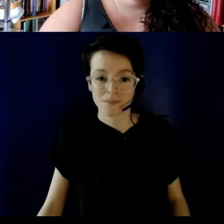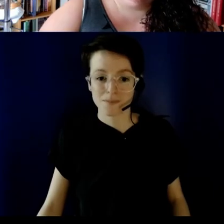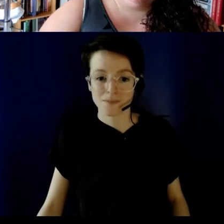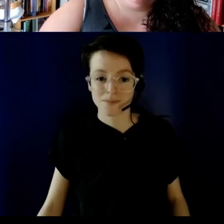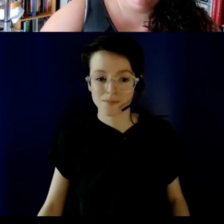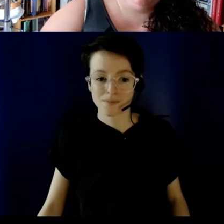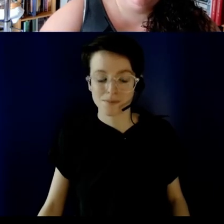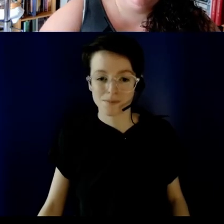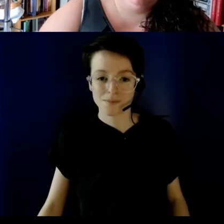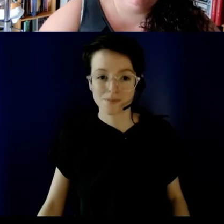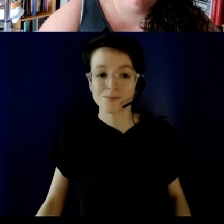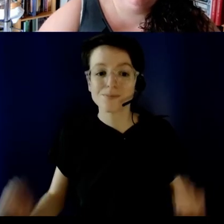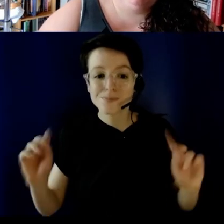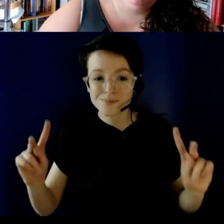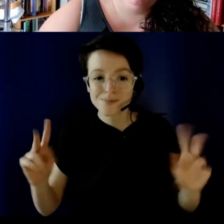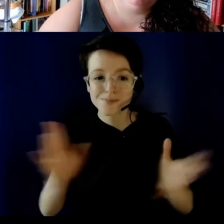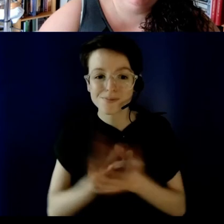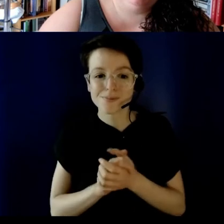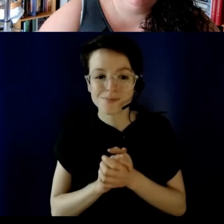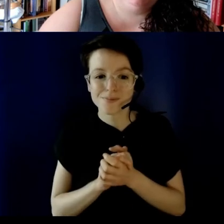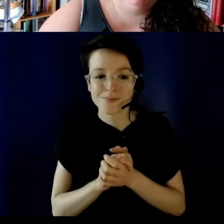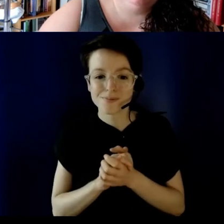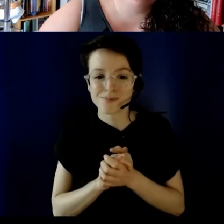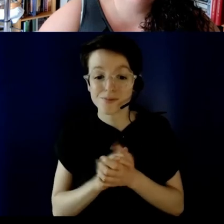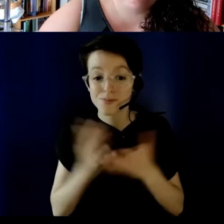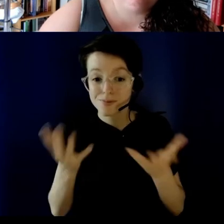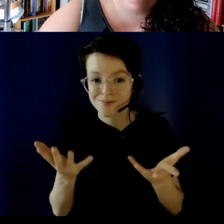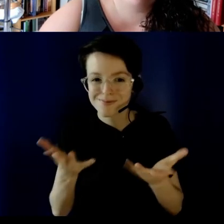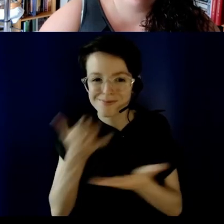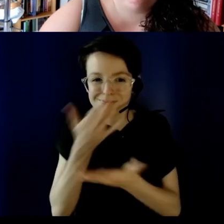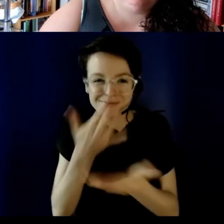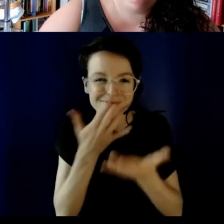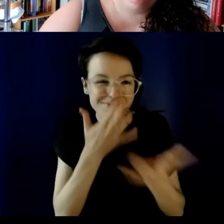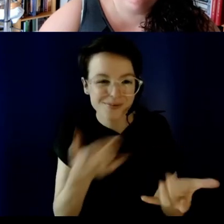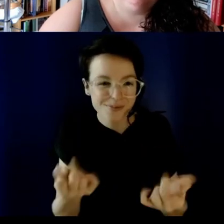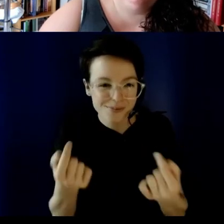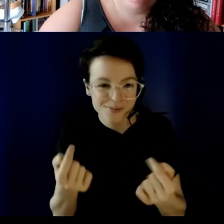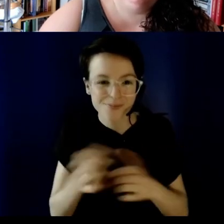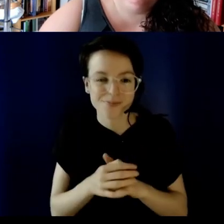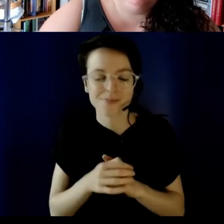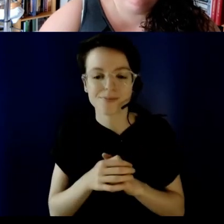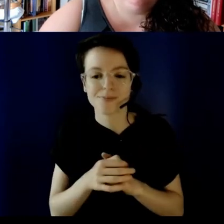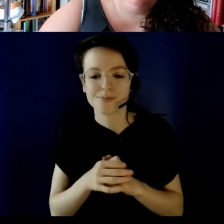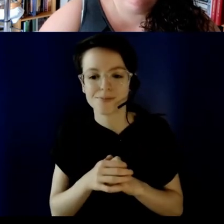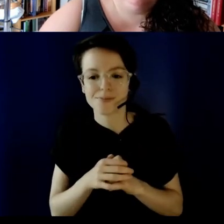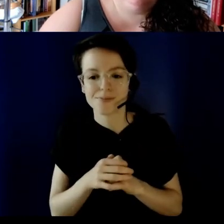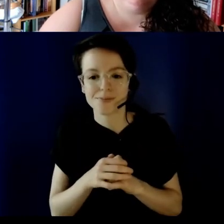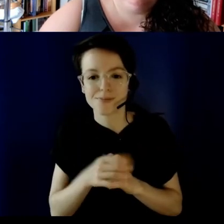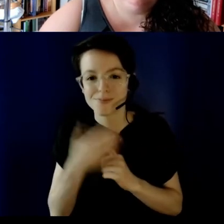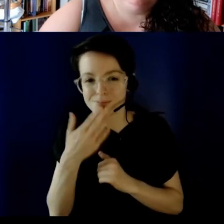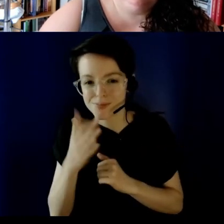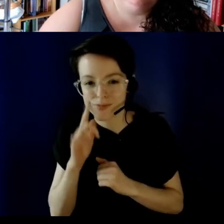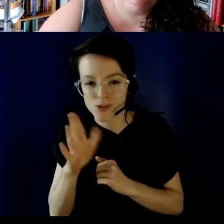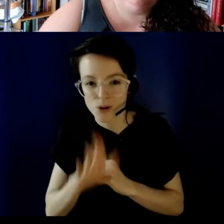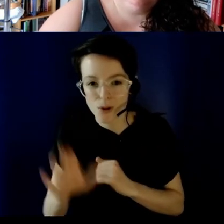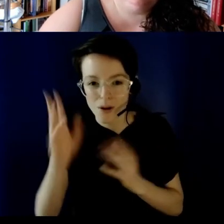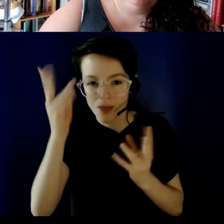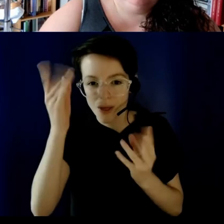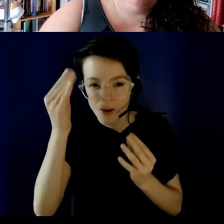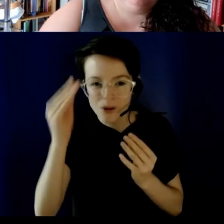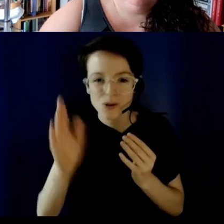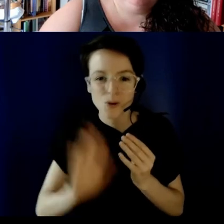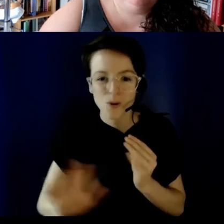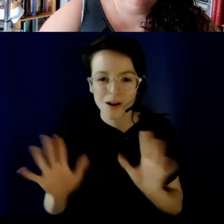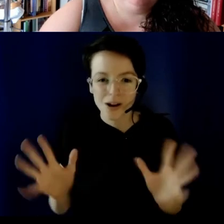I want to thank everybody for attending, for your thoughts, for your encouragement, those of you who